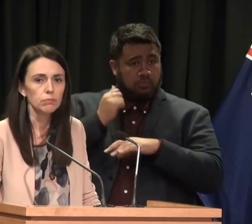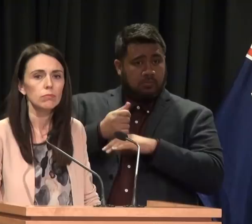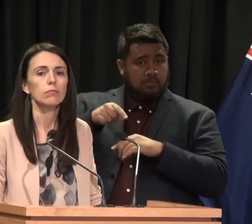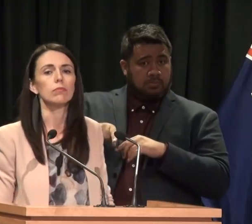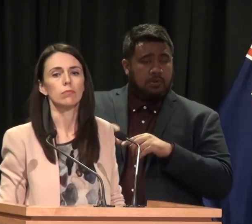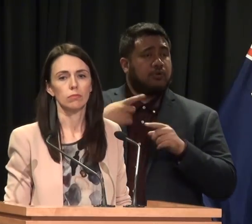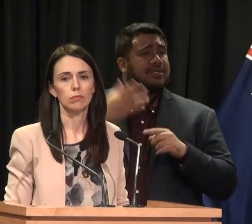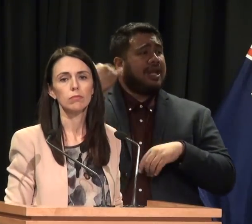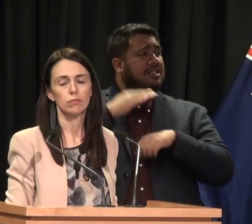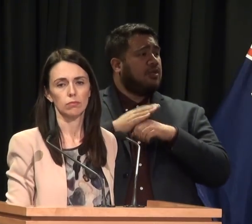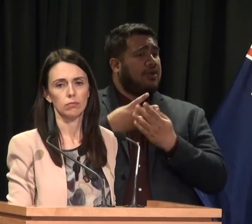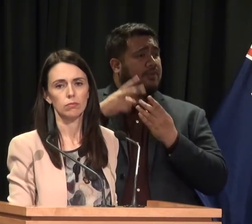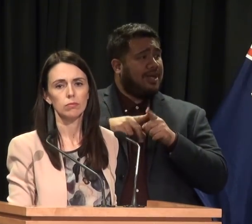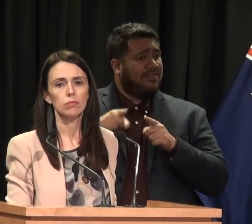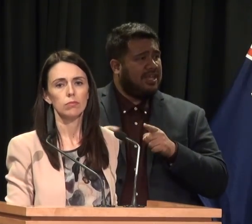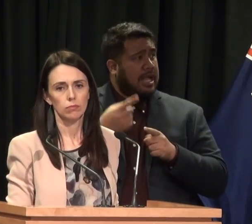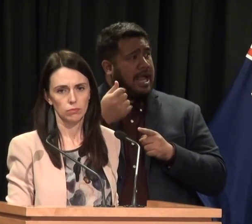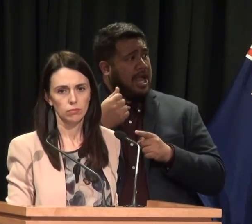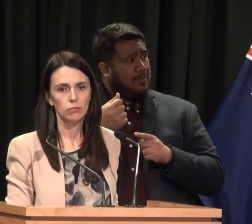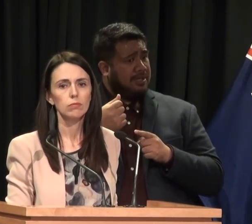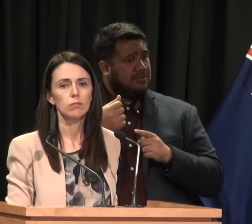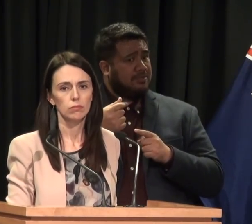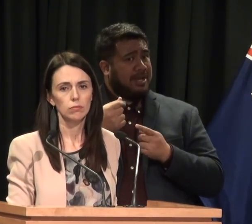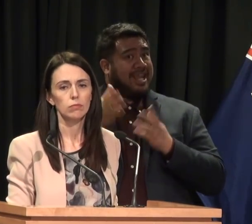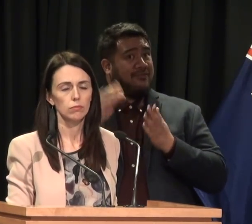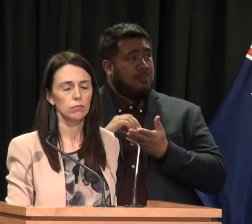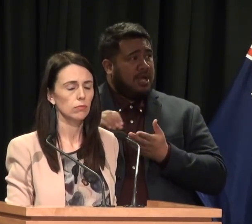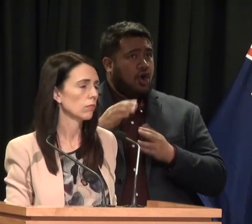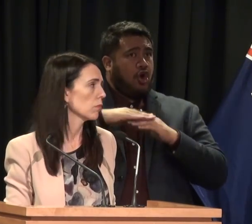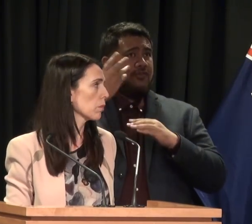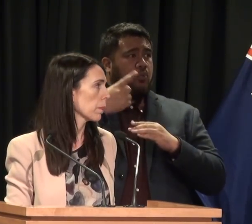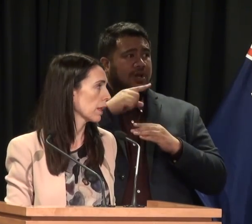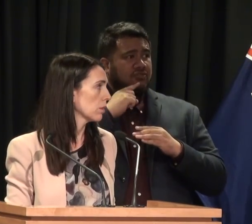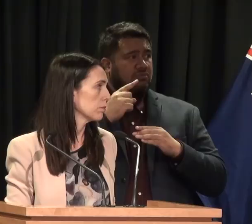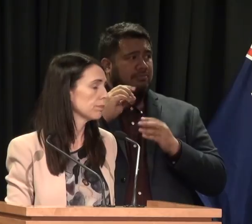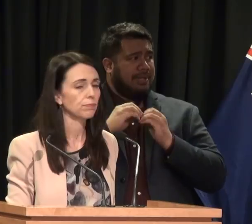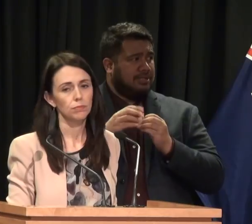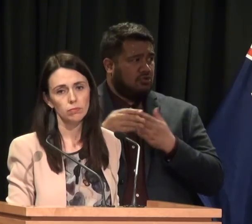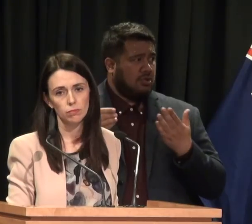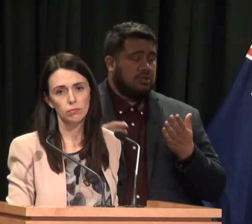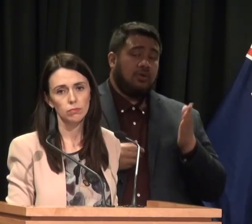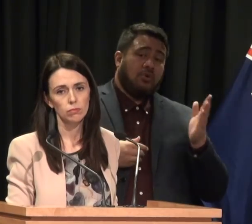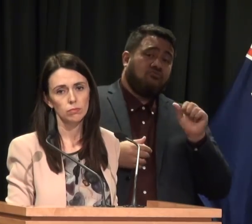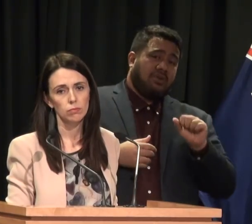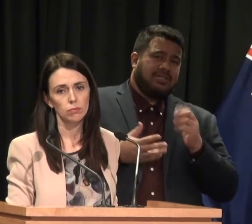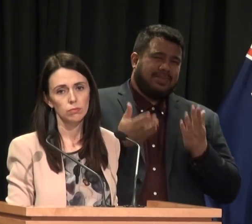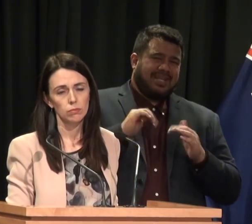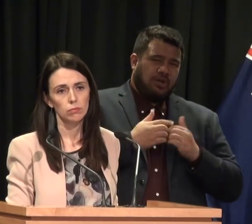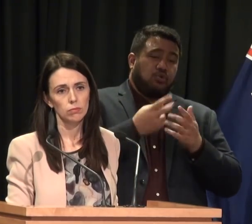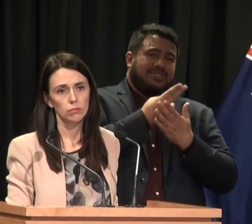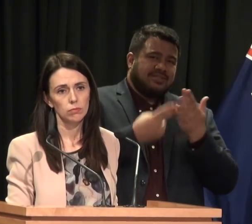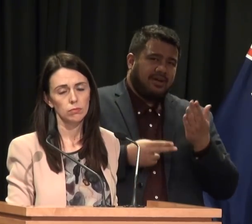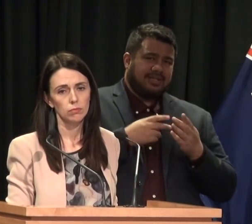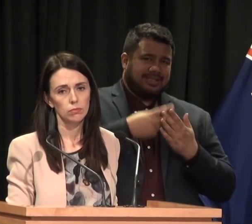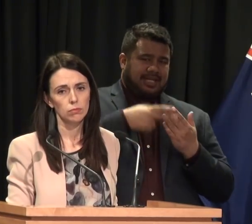the liabilities were in excess of $133 billion. Yeah. I mean, that's all in the design of the scheme. But bear in mind, in this scheme,